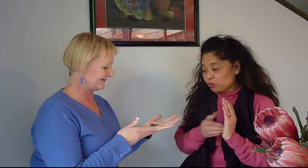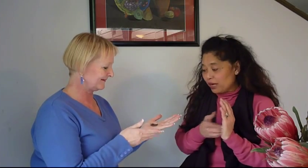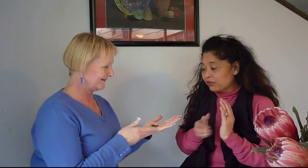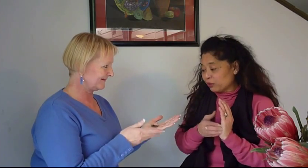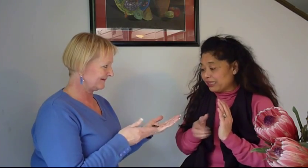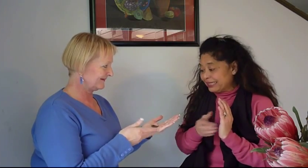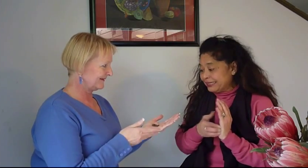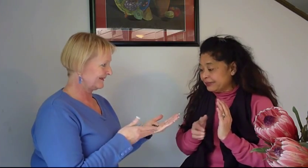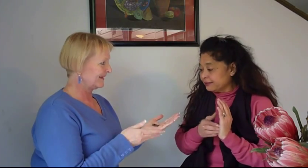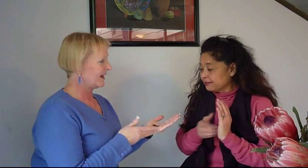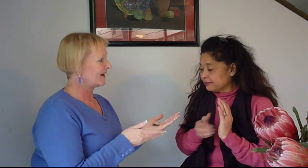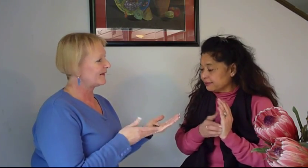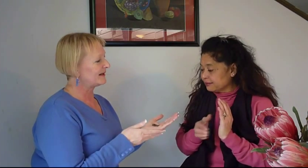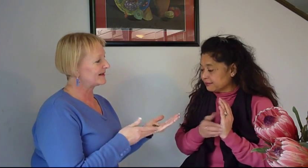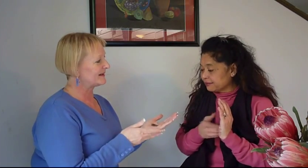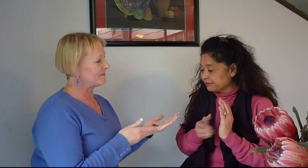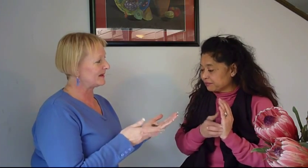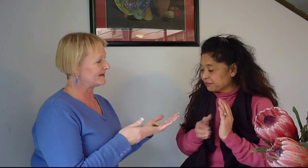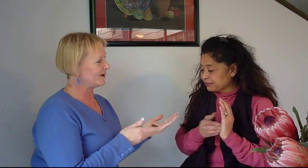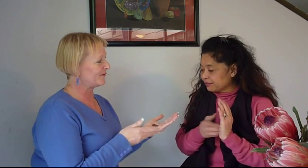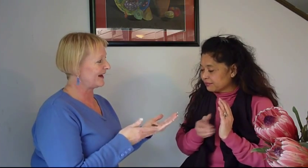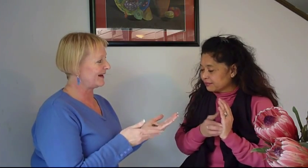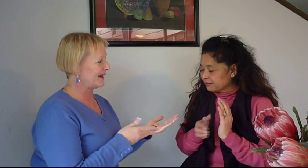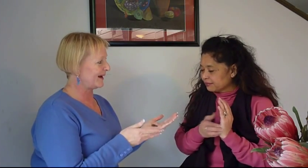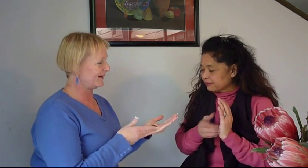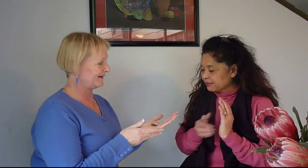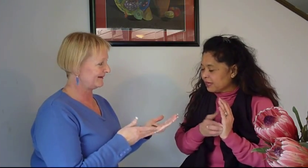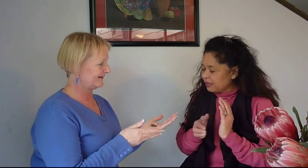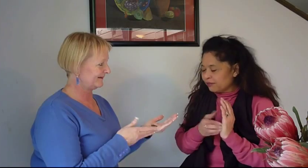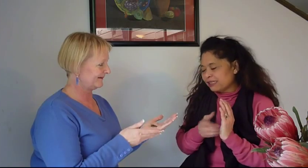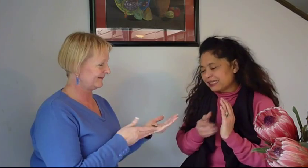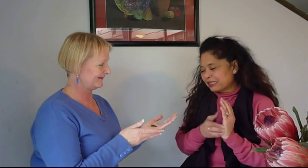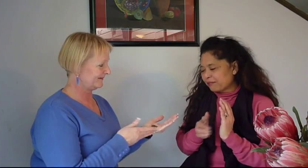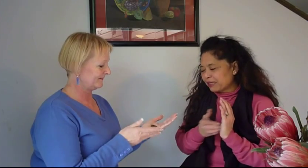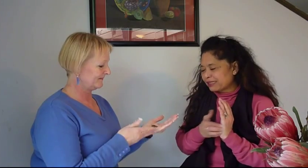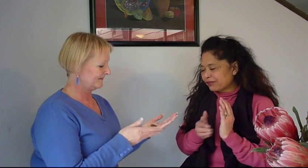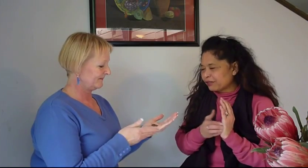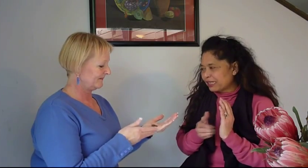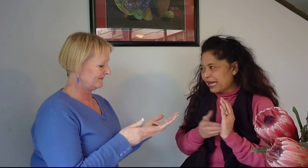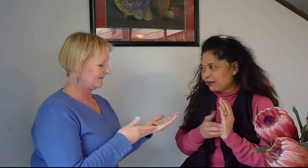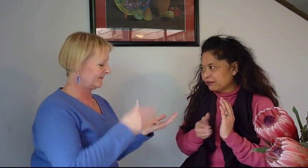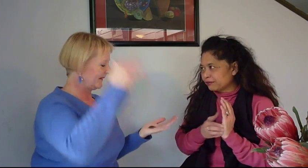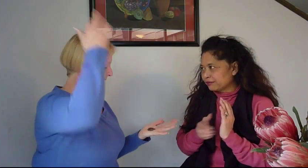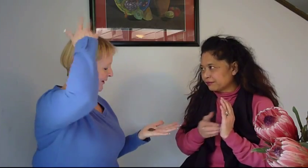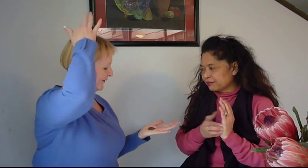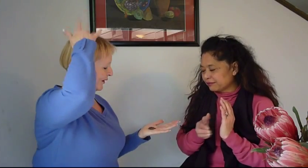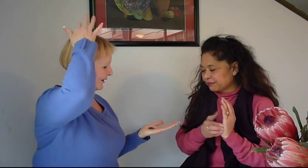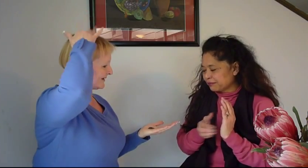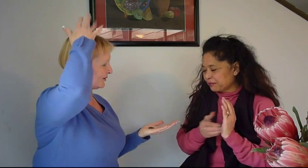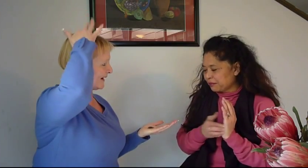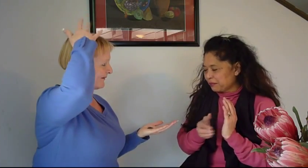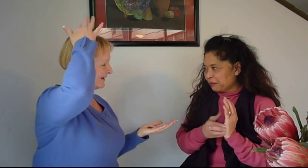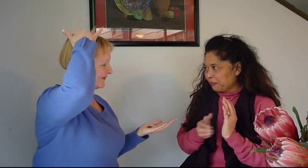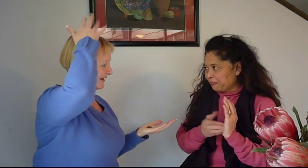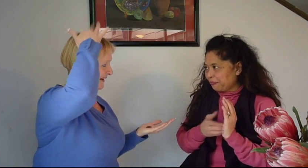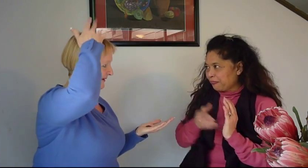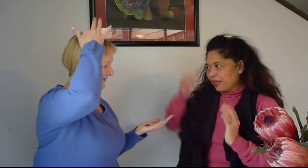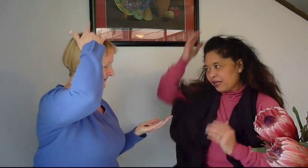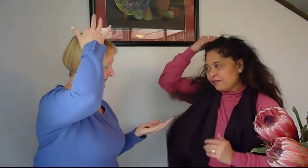wet and wiggling I love and accept myself anyhow I love and accept myself even though I still have this fear even